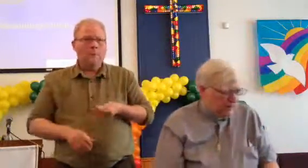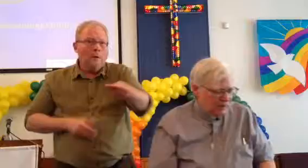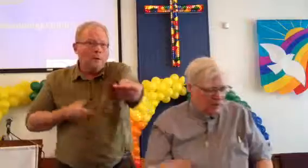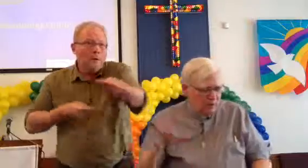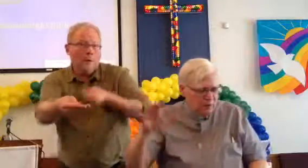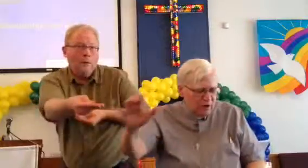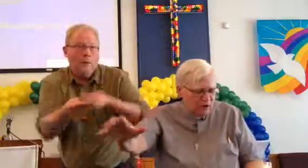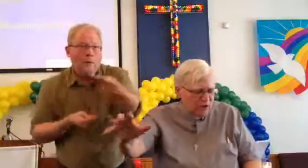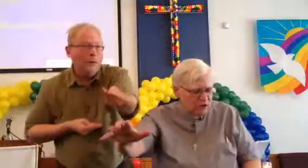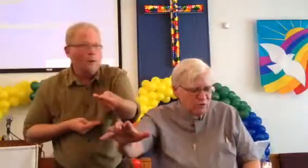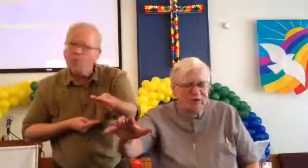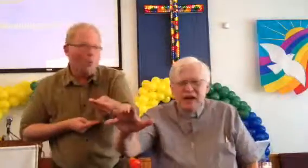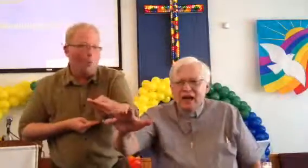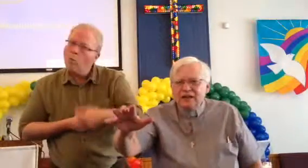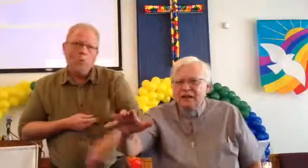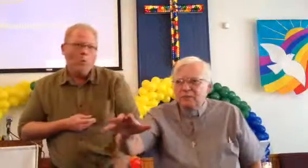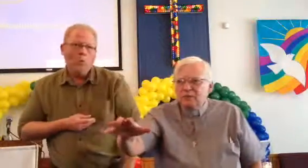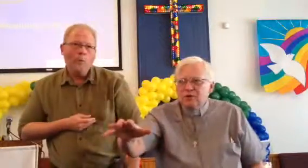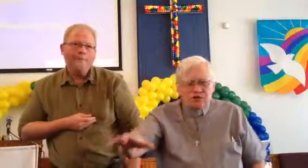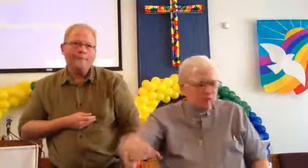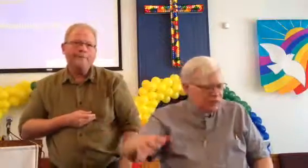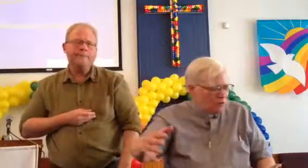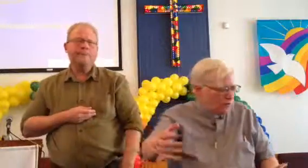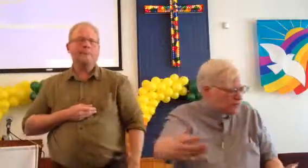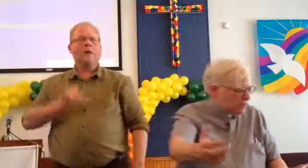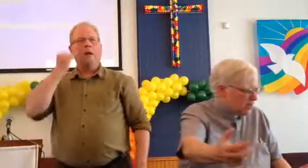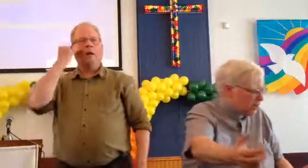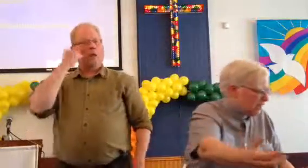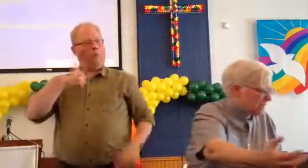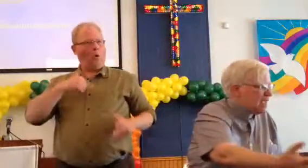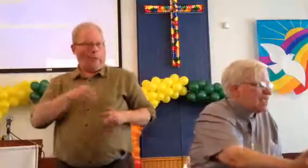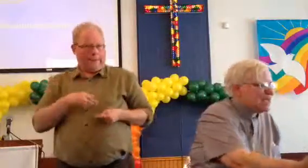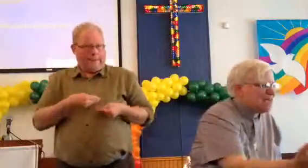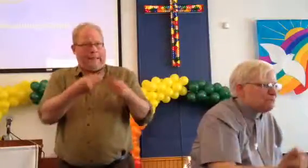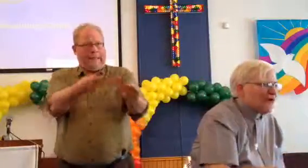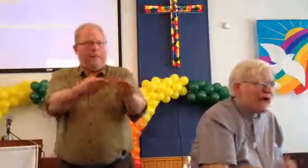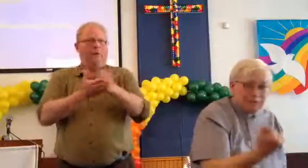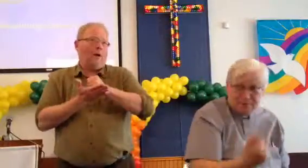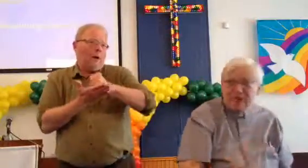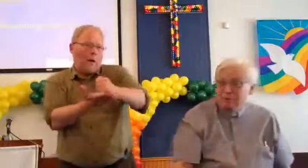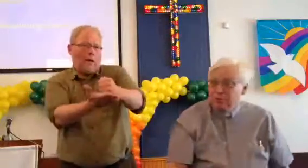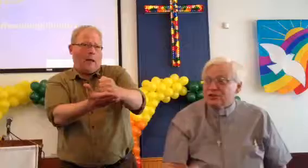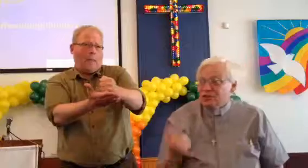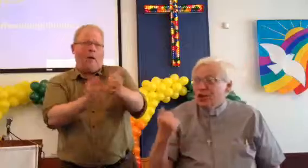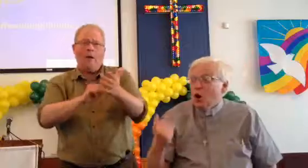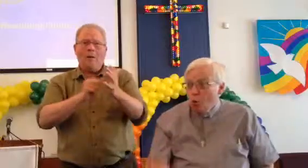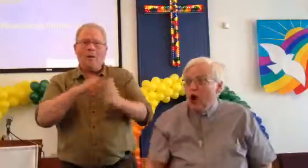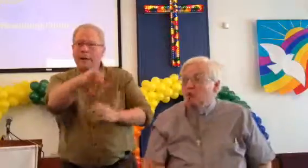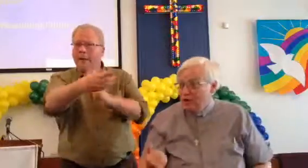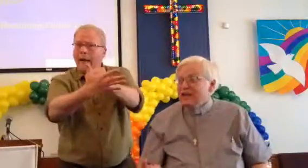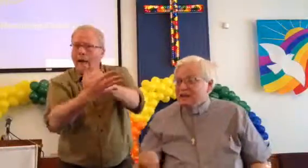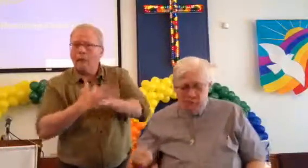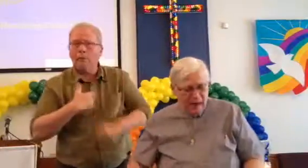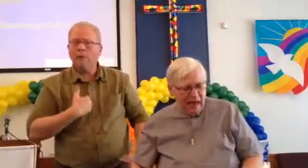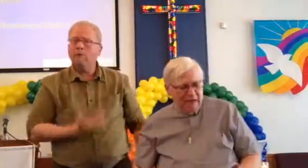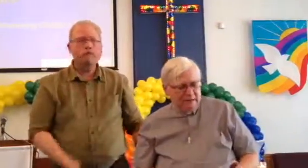If we reach out to another person, we don't necessarily get back from that person what we expect. In